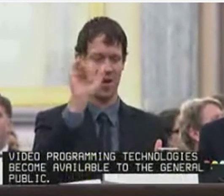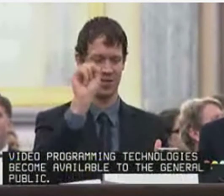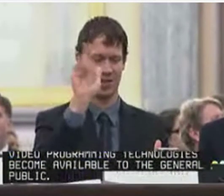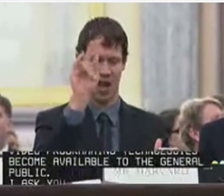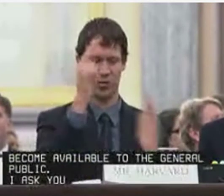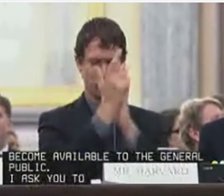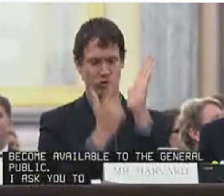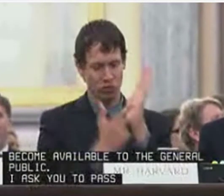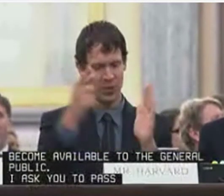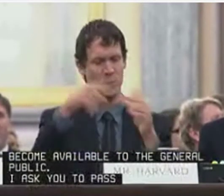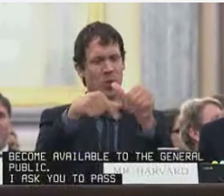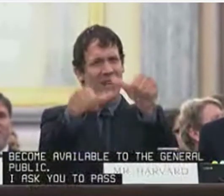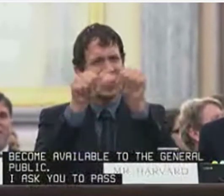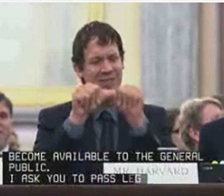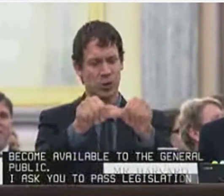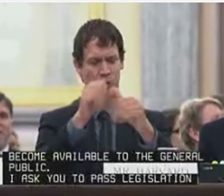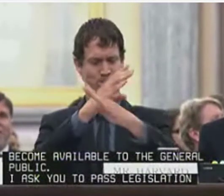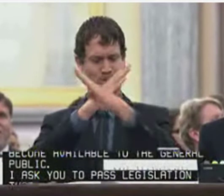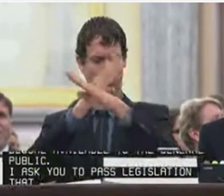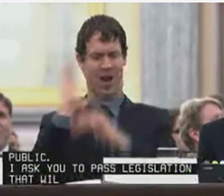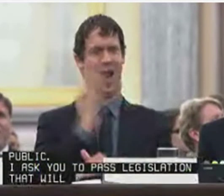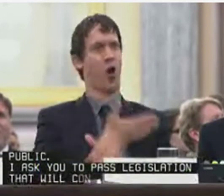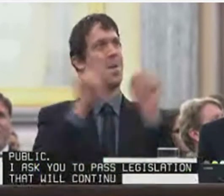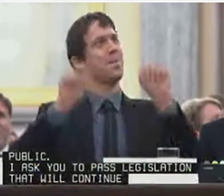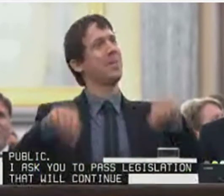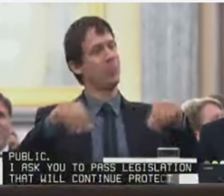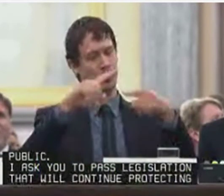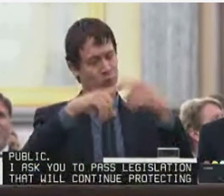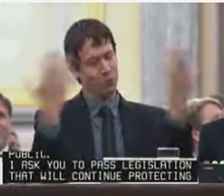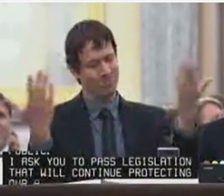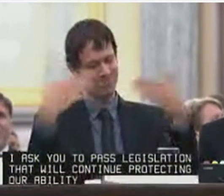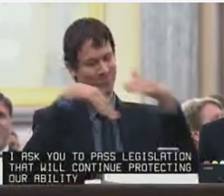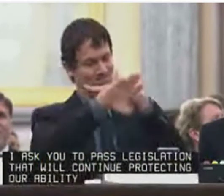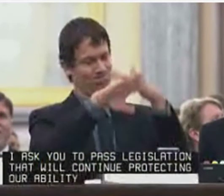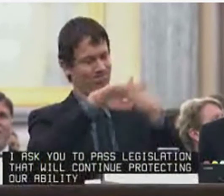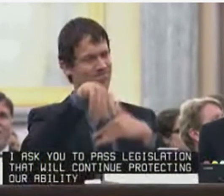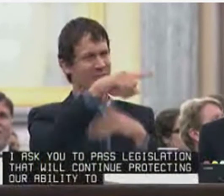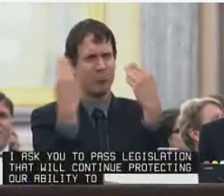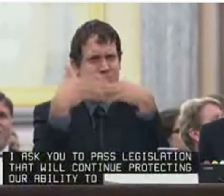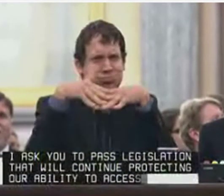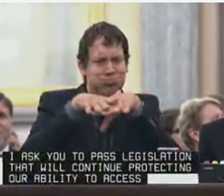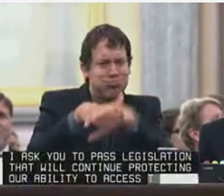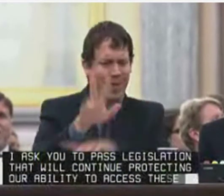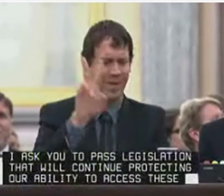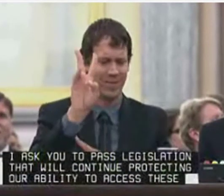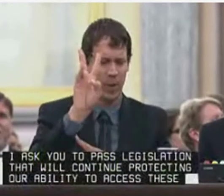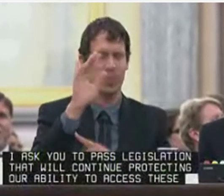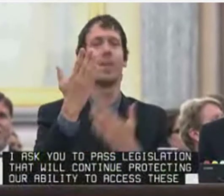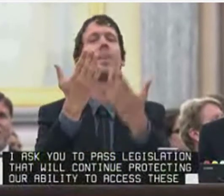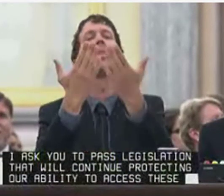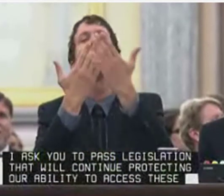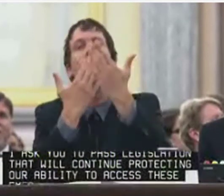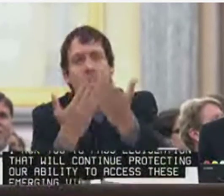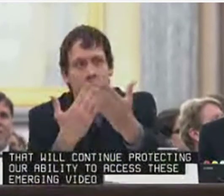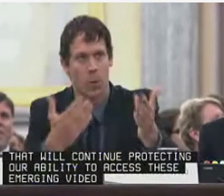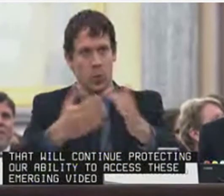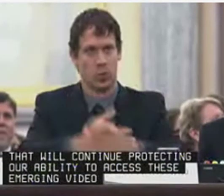that will continue protecting our ability to access these emerging video technologies. Thank you.